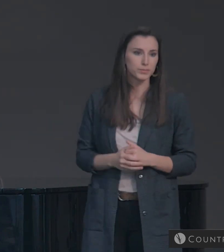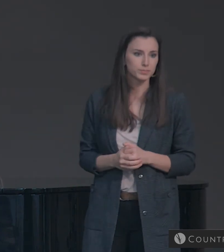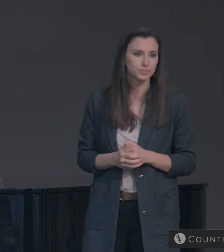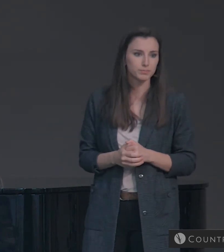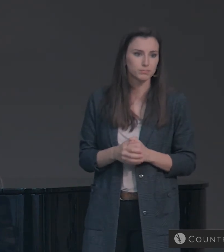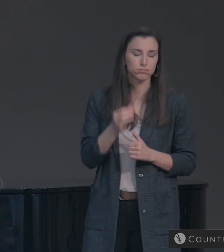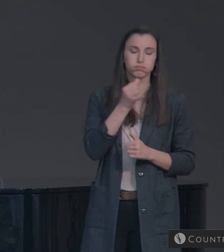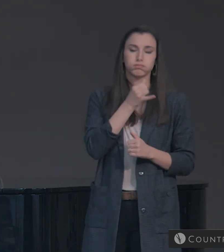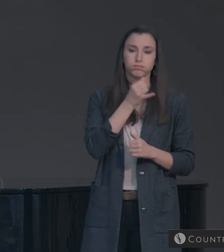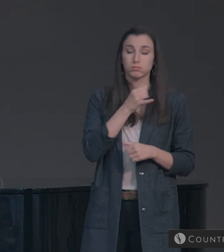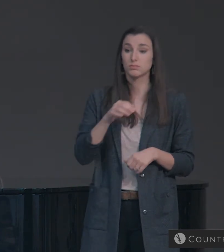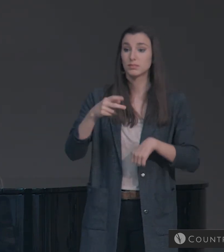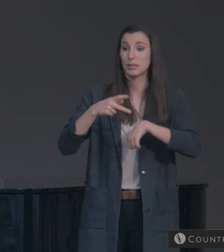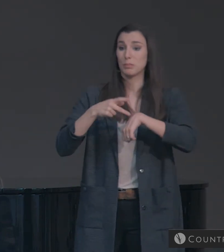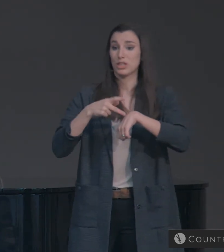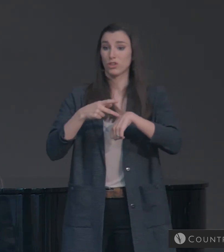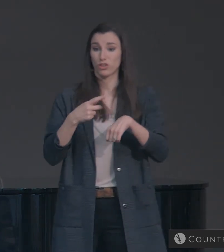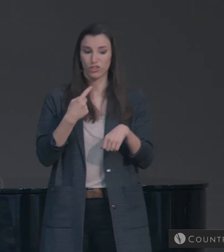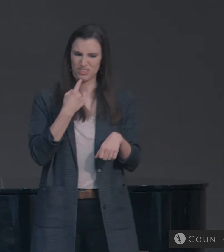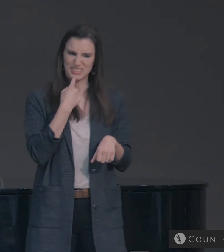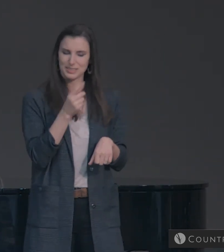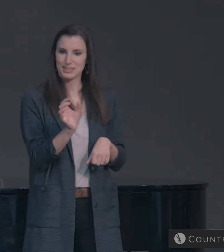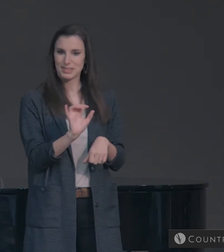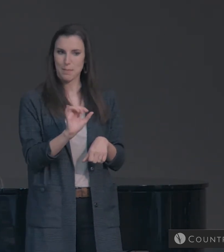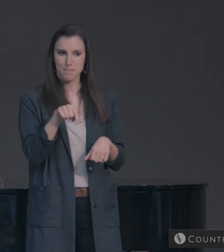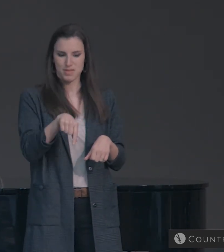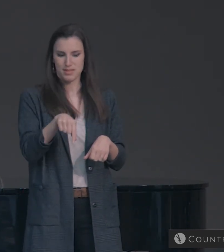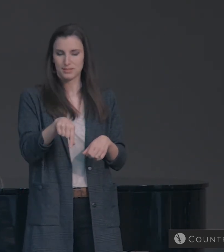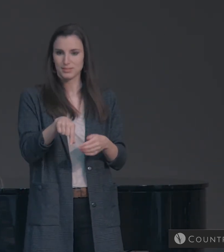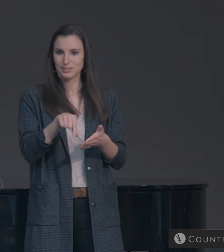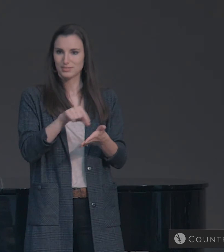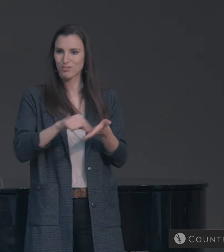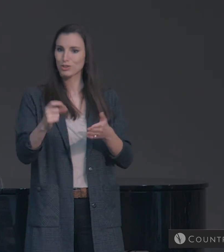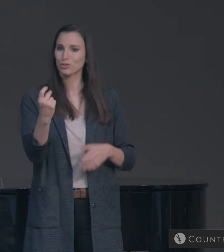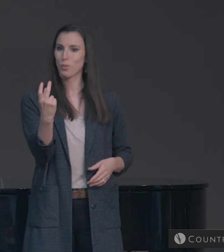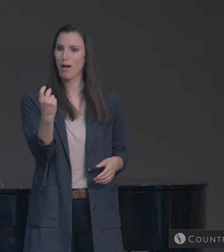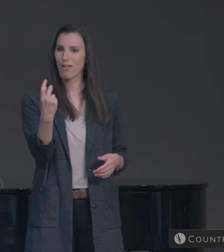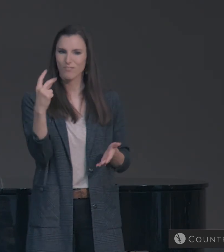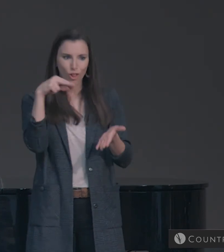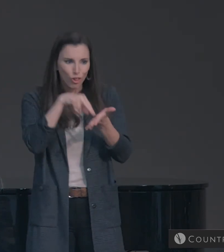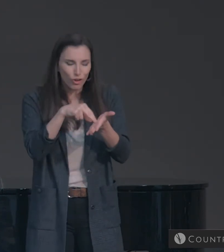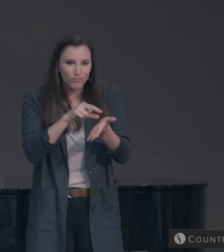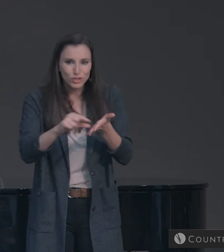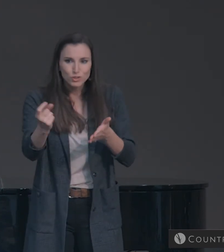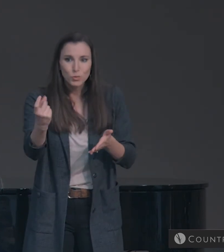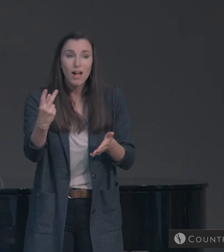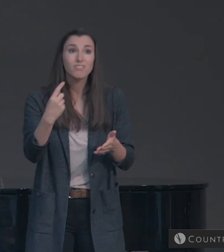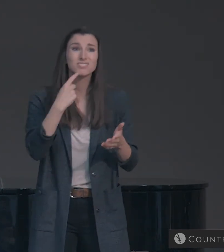And Peter echoes these words in our text here in verse 12. Look at verse 12.